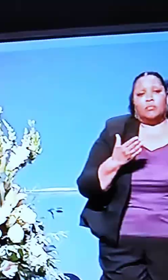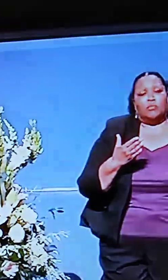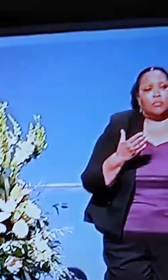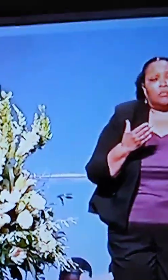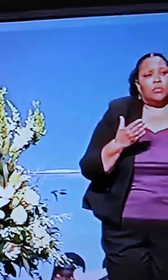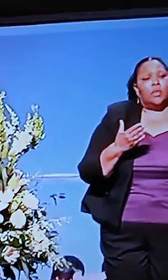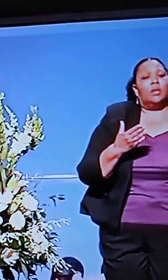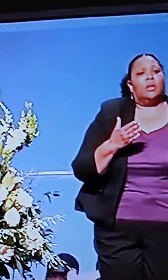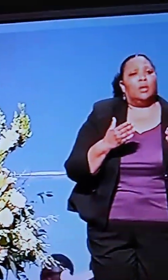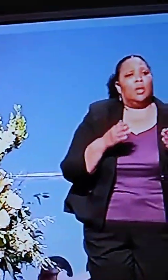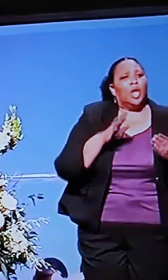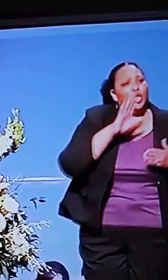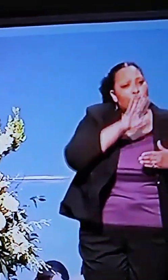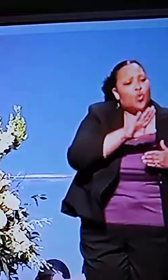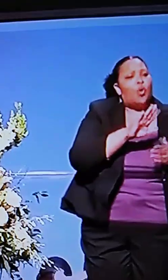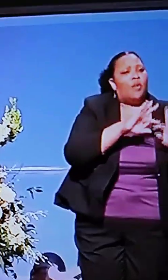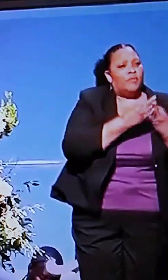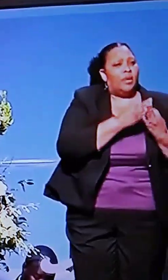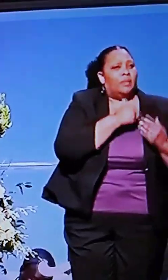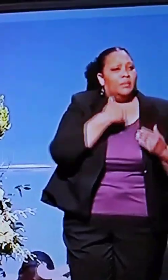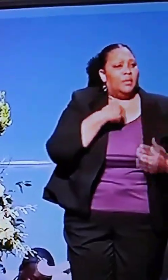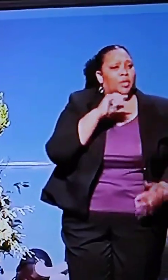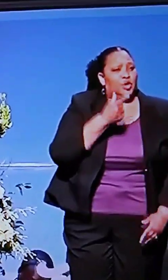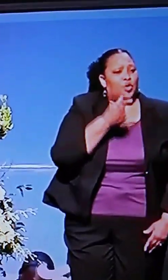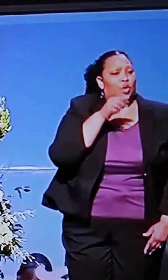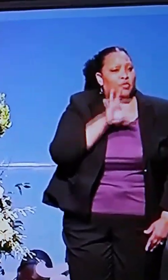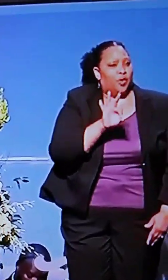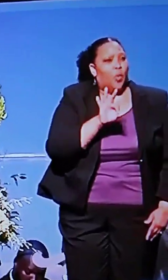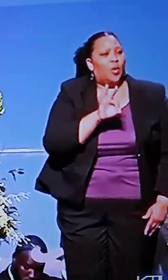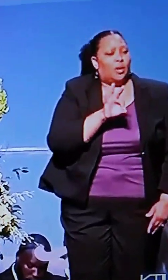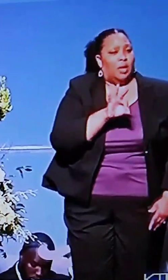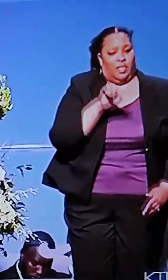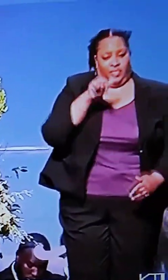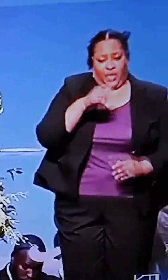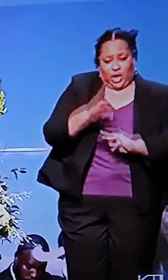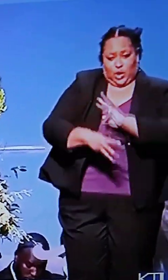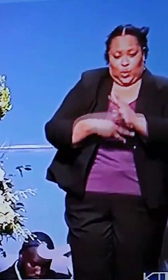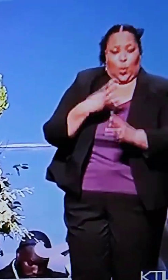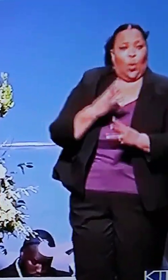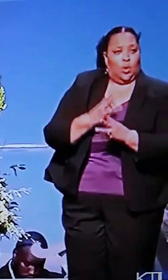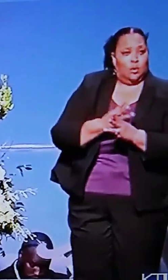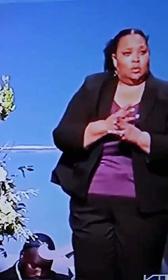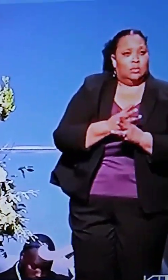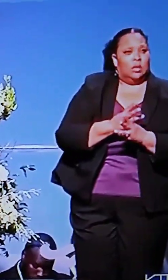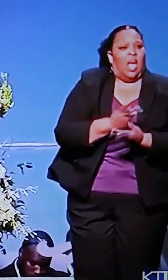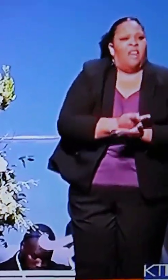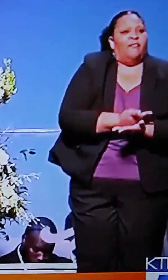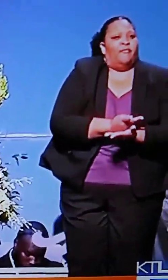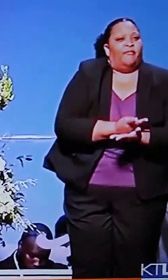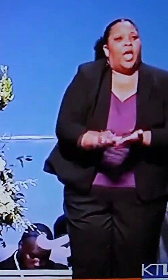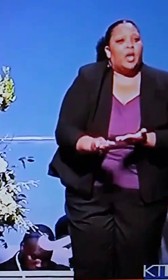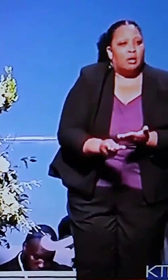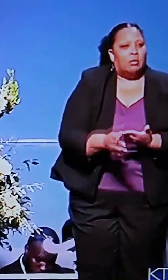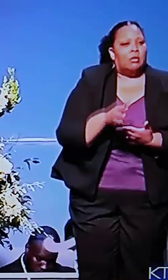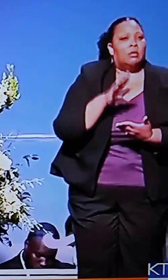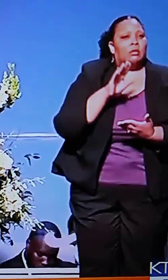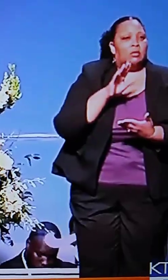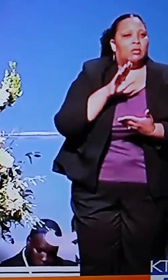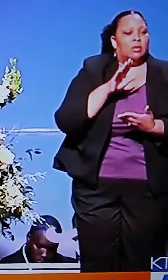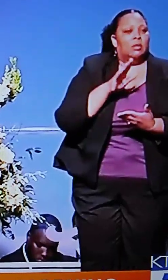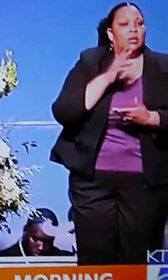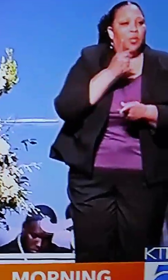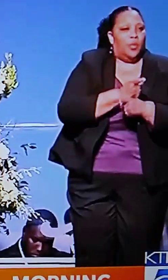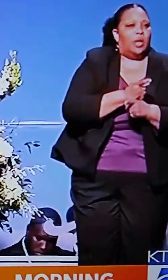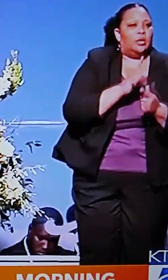George Floyd, this secular world failed in its duty to intervene,